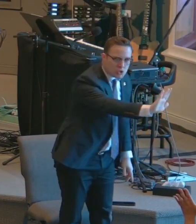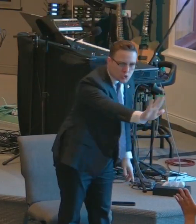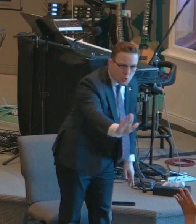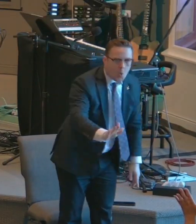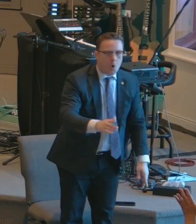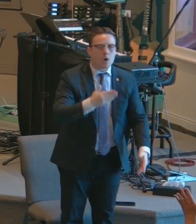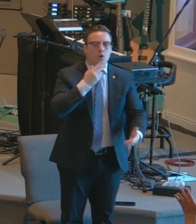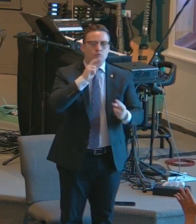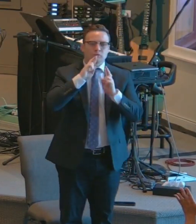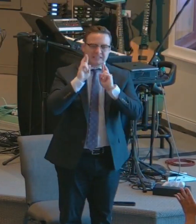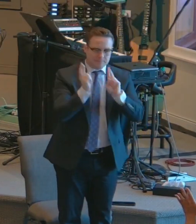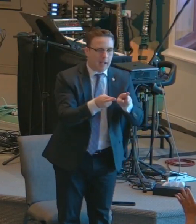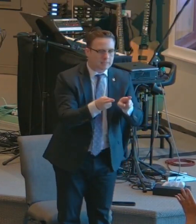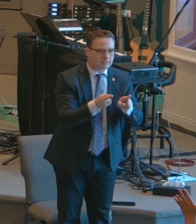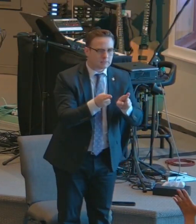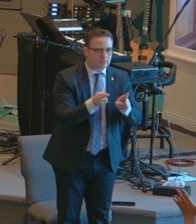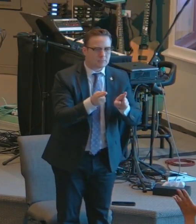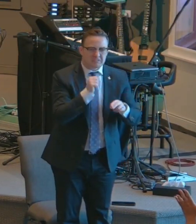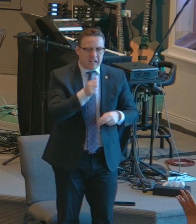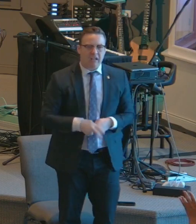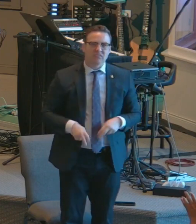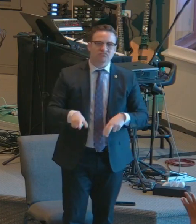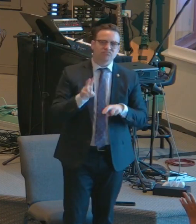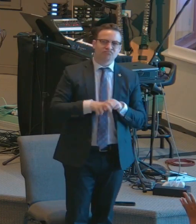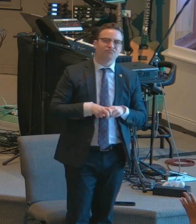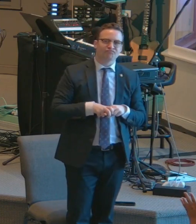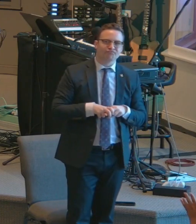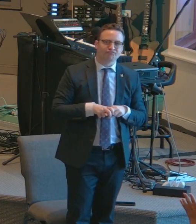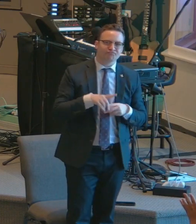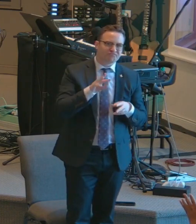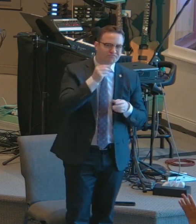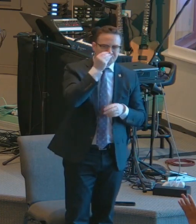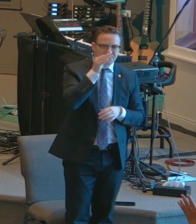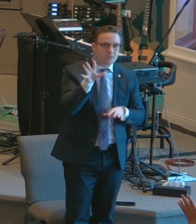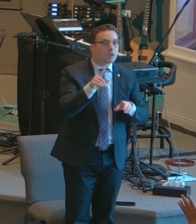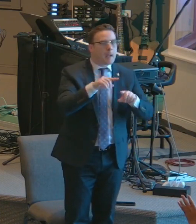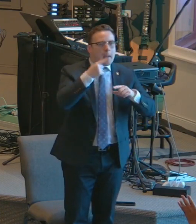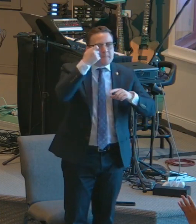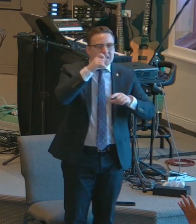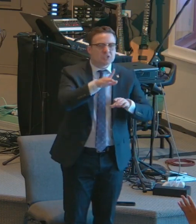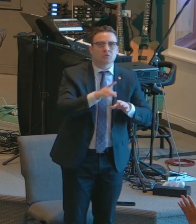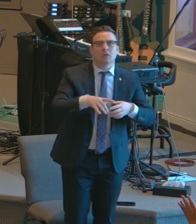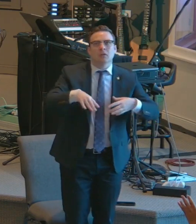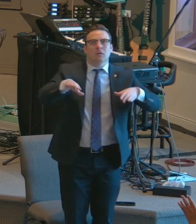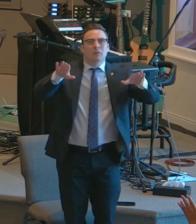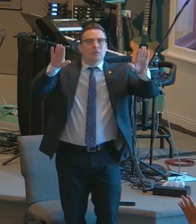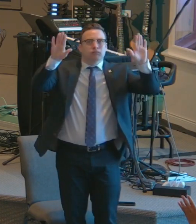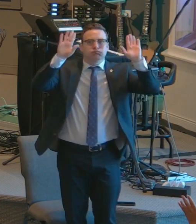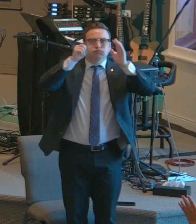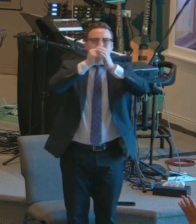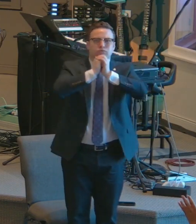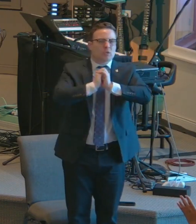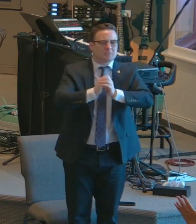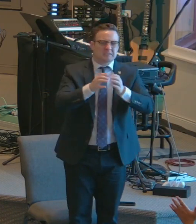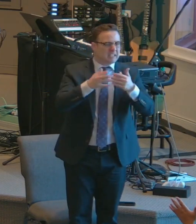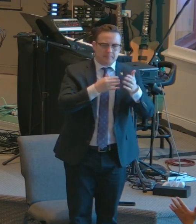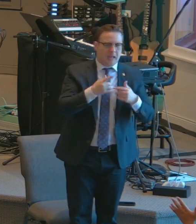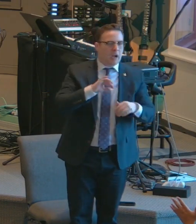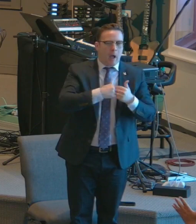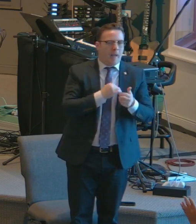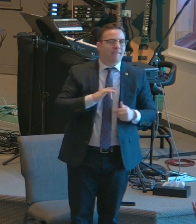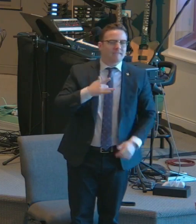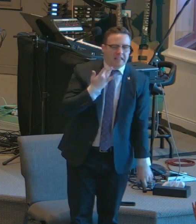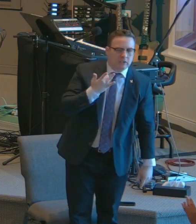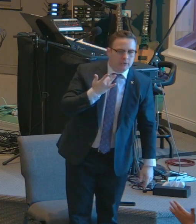life, what I'm doing is removing that flesh, so that I can reveal my glory through you. So when you see me, you do not see this